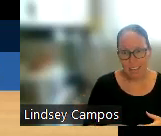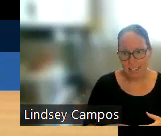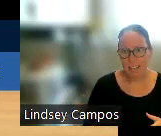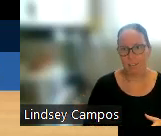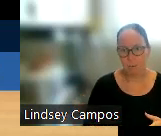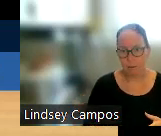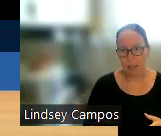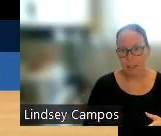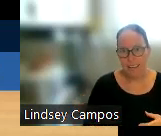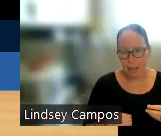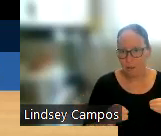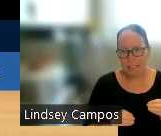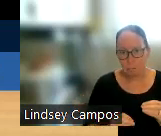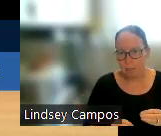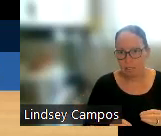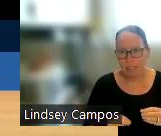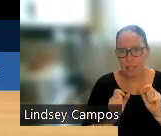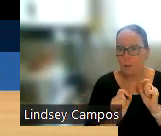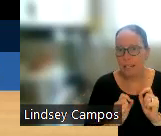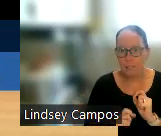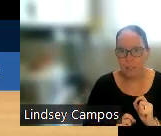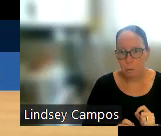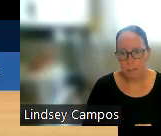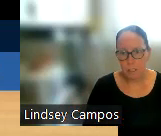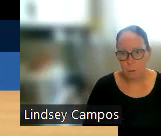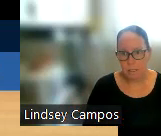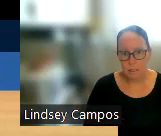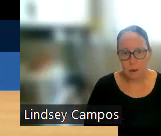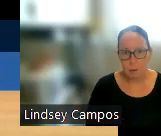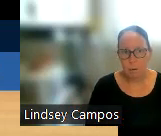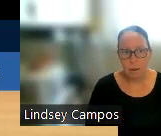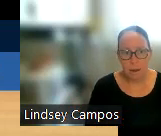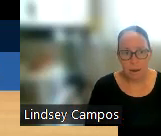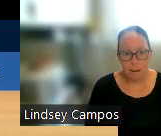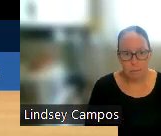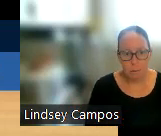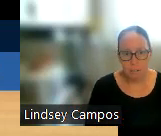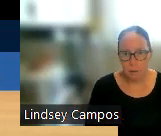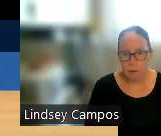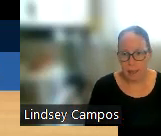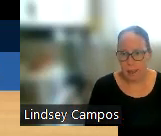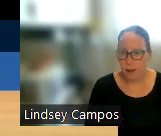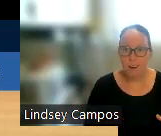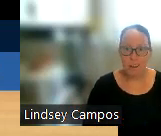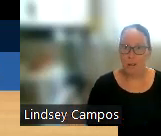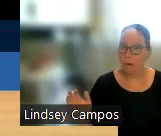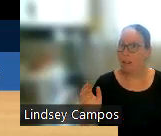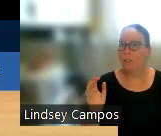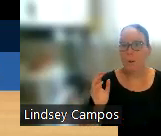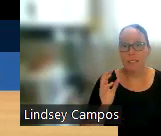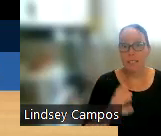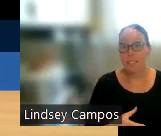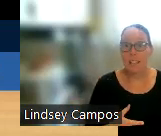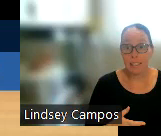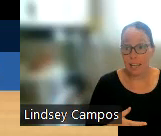And then I can run with that. I don't need specifics. I don't need every word that you would need to know. Um, but if you say, oh, you know what? We